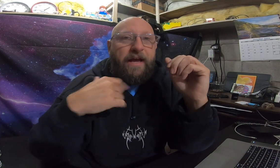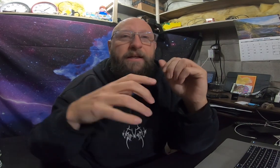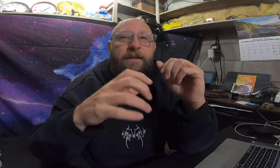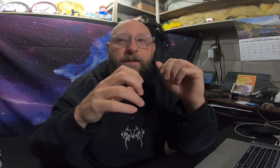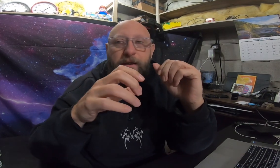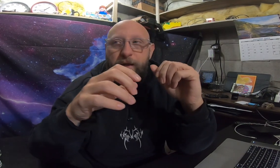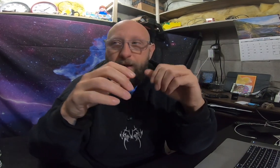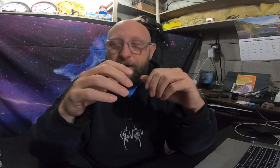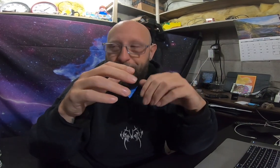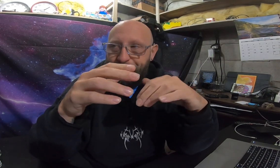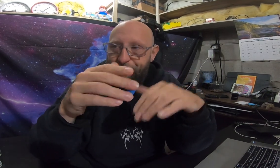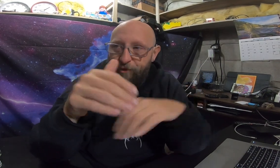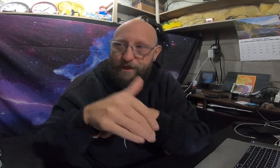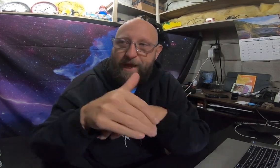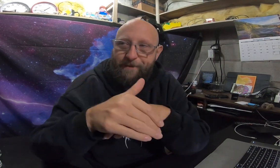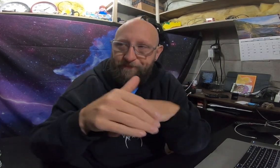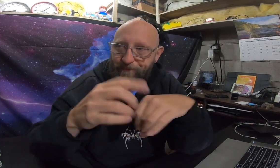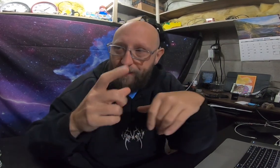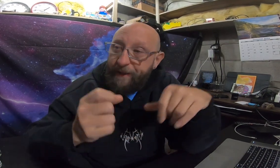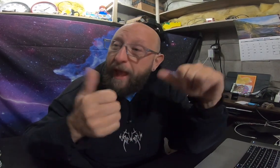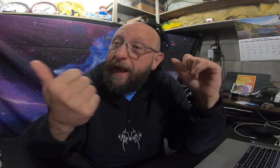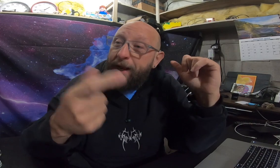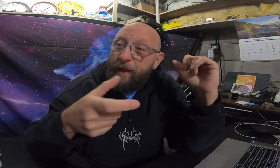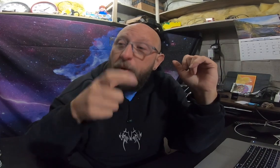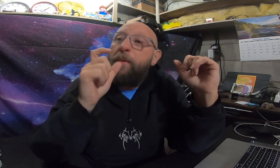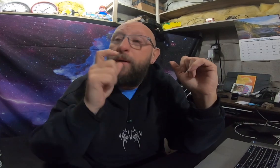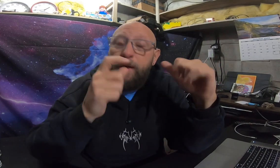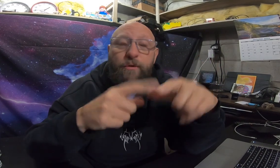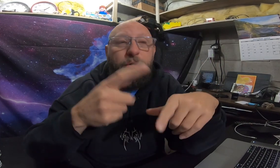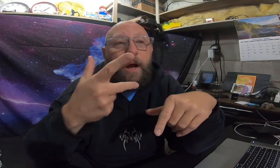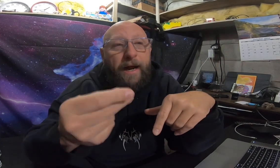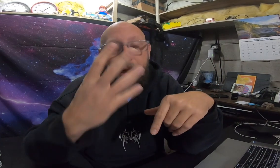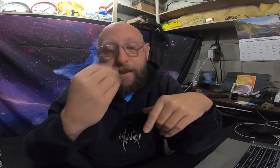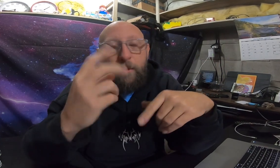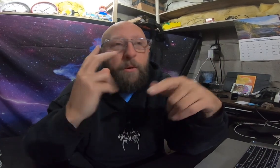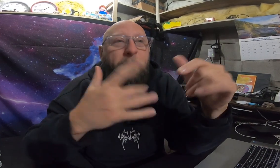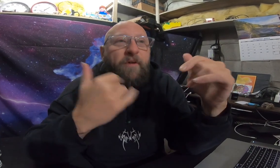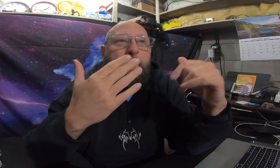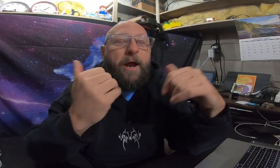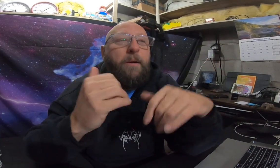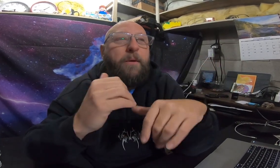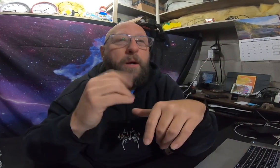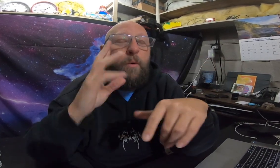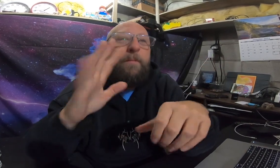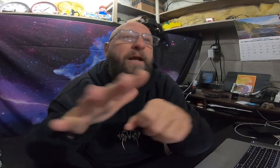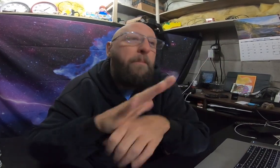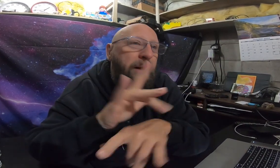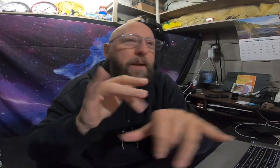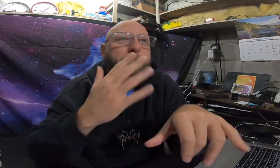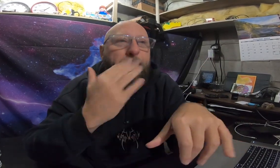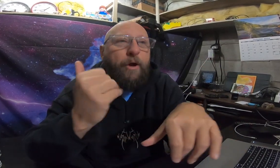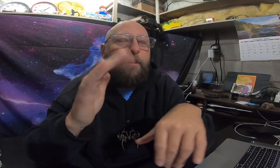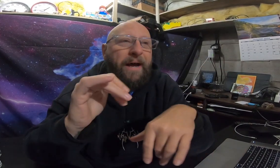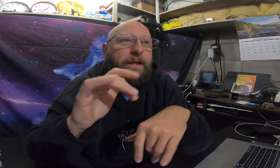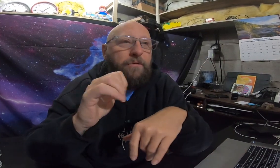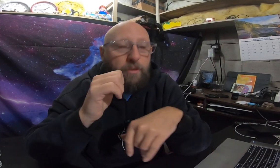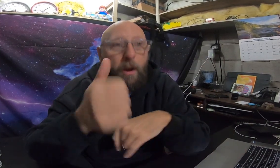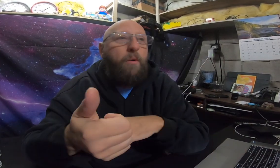i um do not take another one to knock out it would be very better would be completely better by tomorrow